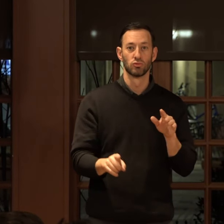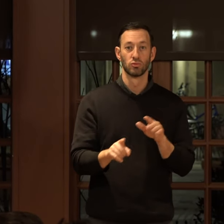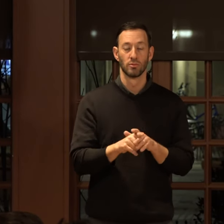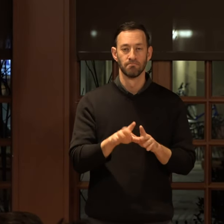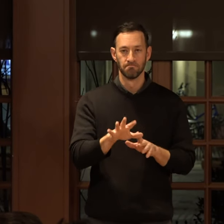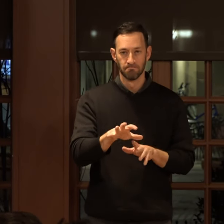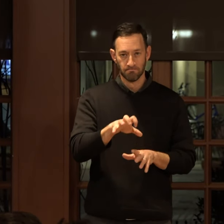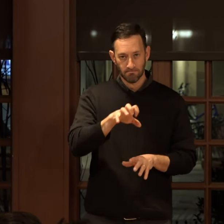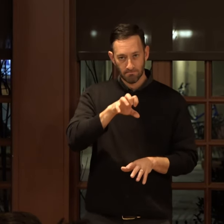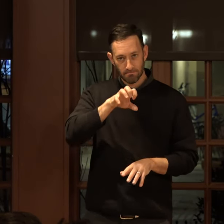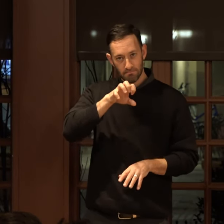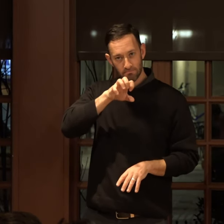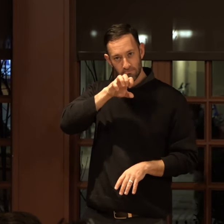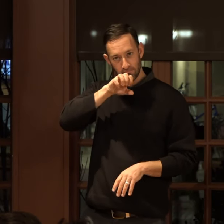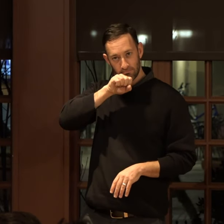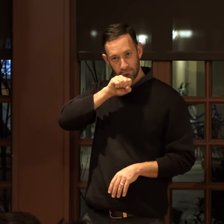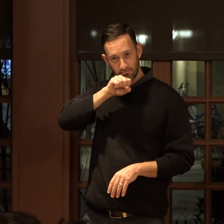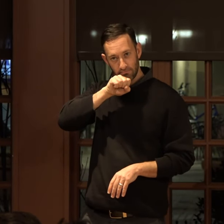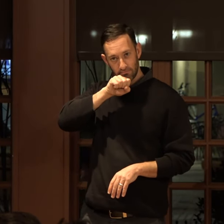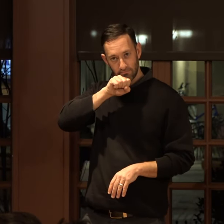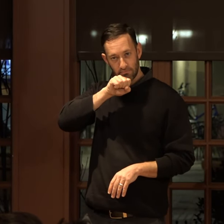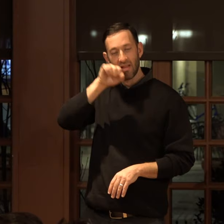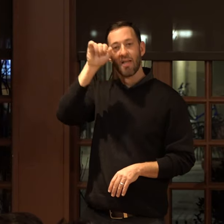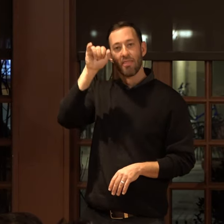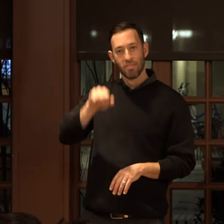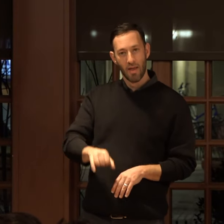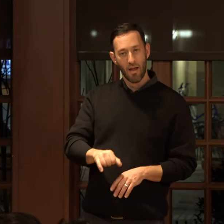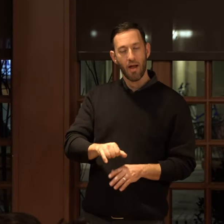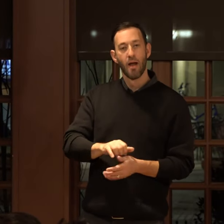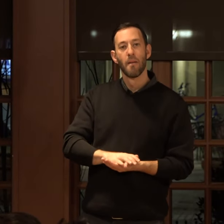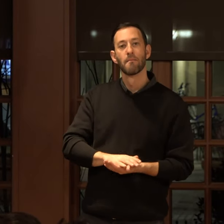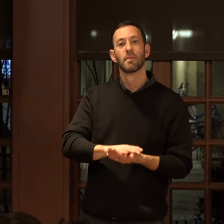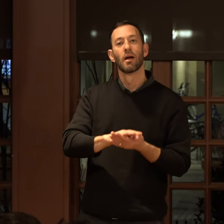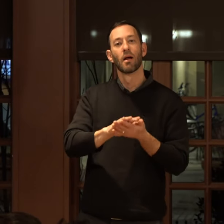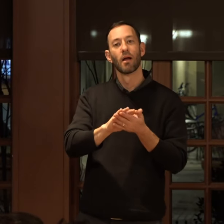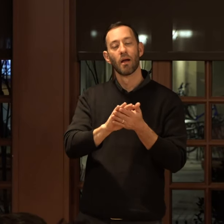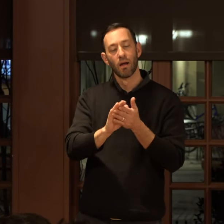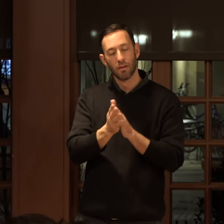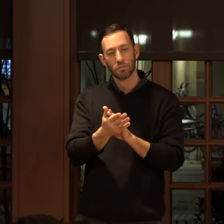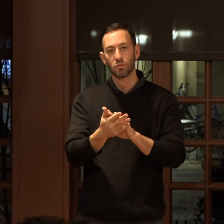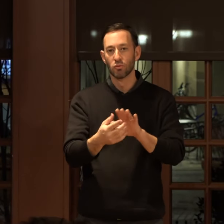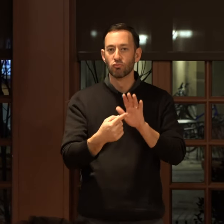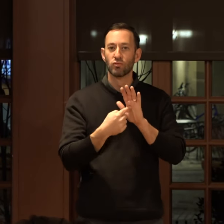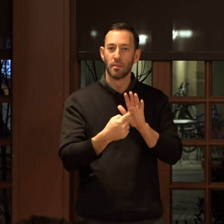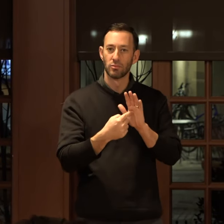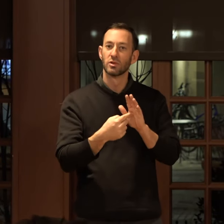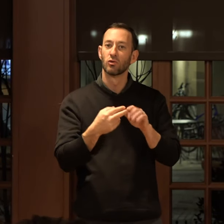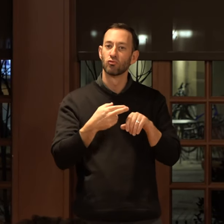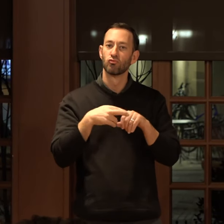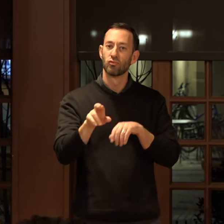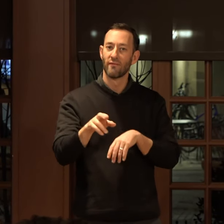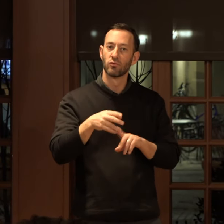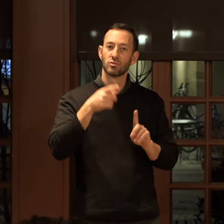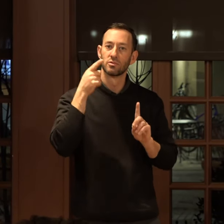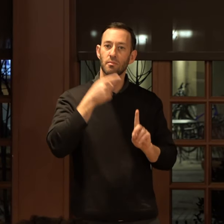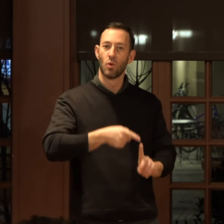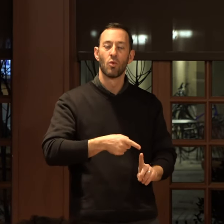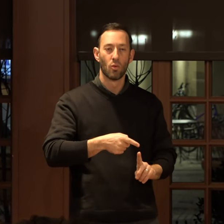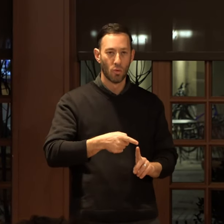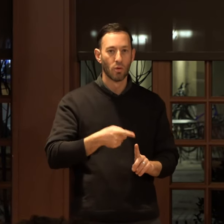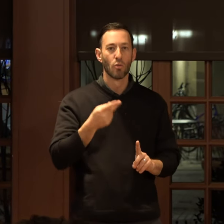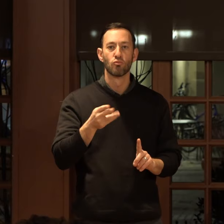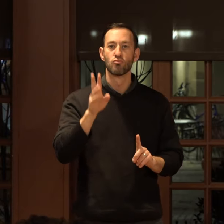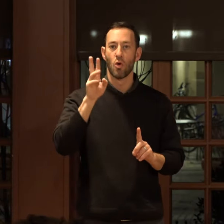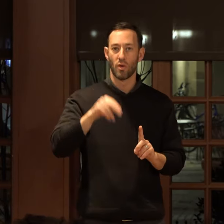deep inhale. And that becomes sort of the representative reference point, reference point, or the